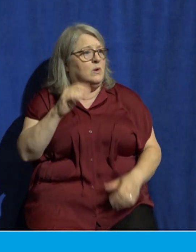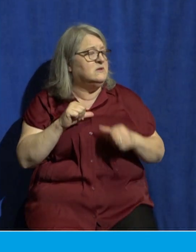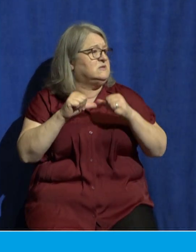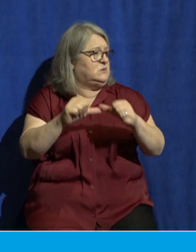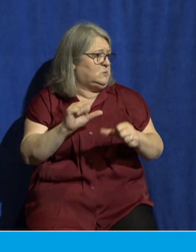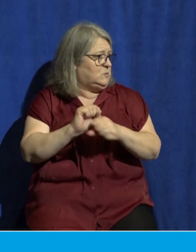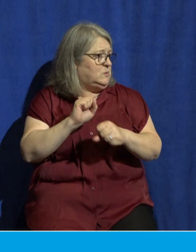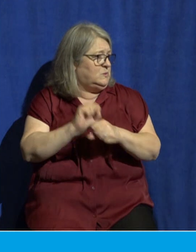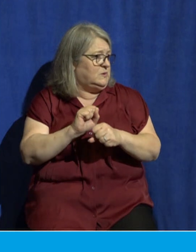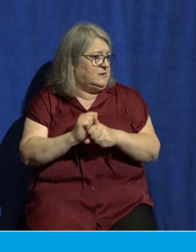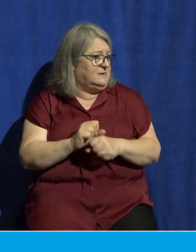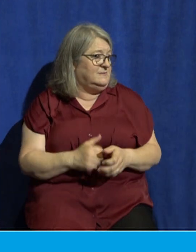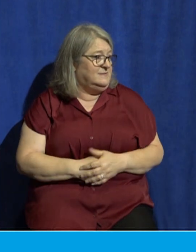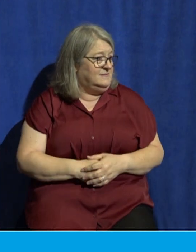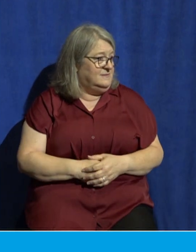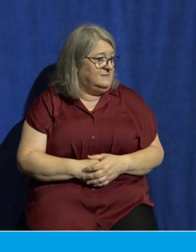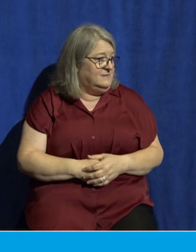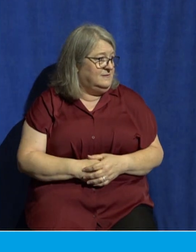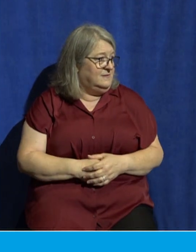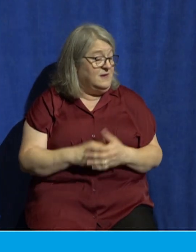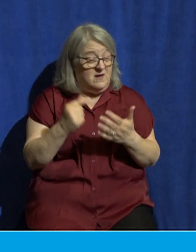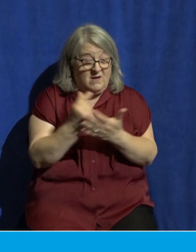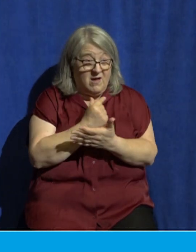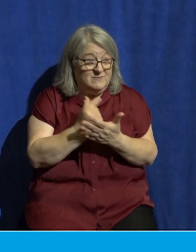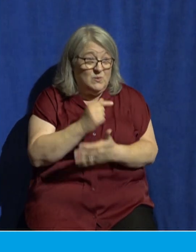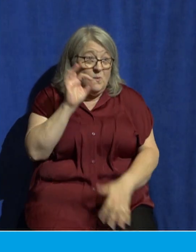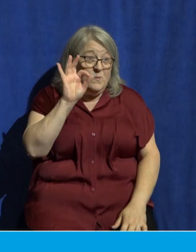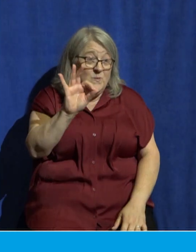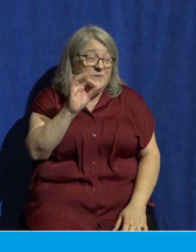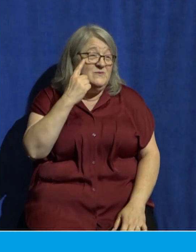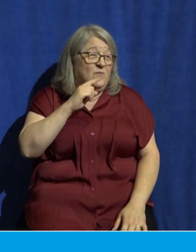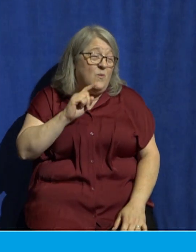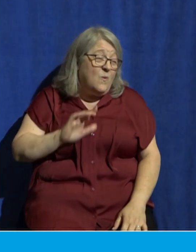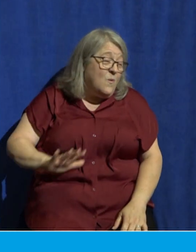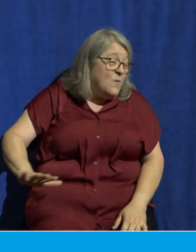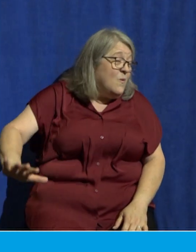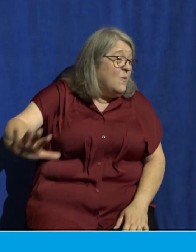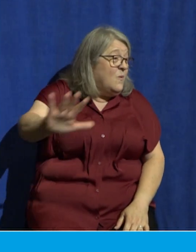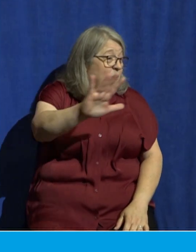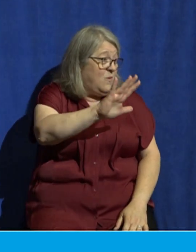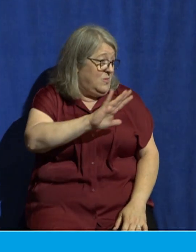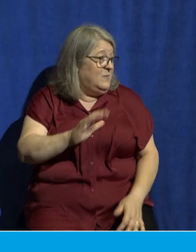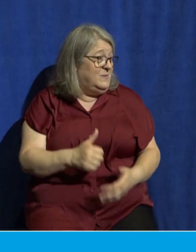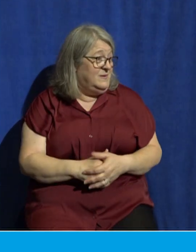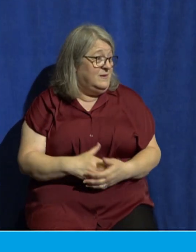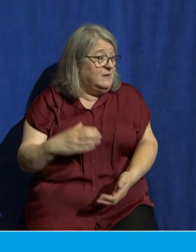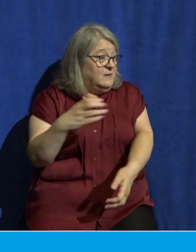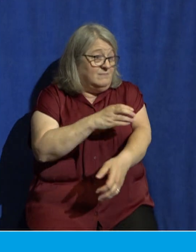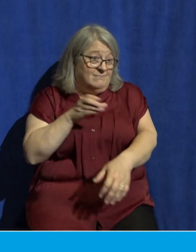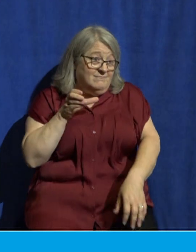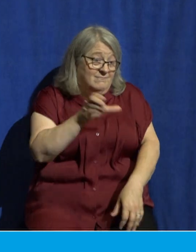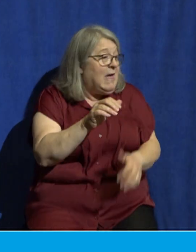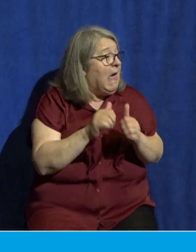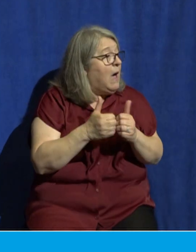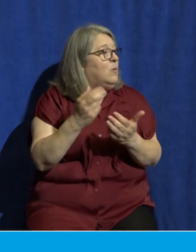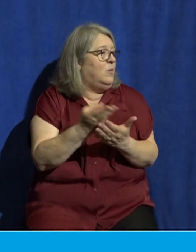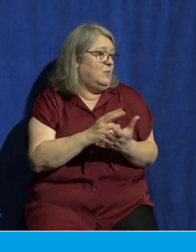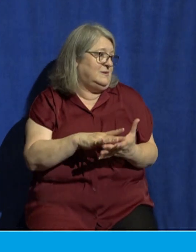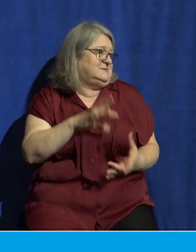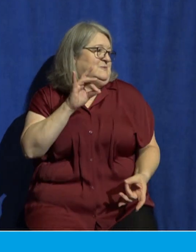says the gospel must be preached to all nations and it will be empowered by the Holy Spirit it will be a supernatural